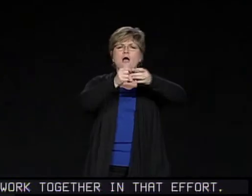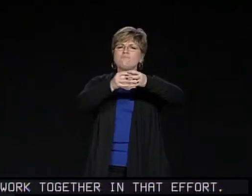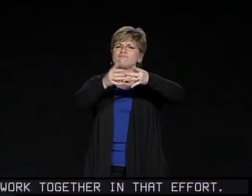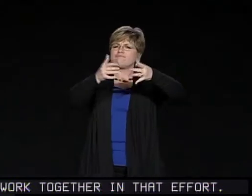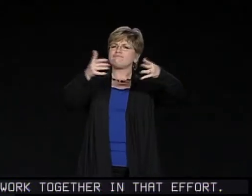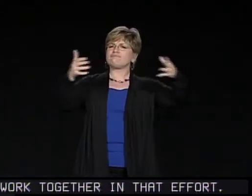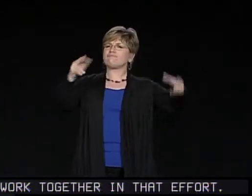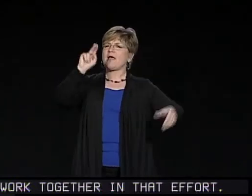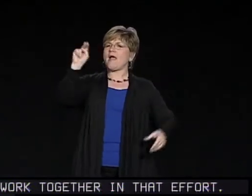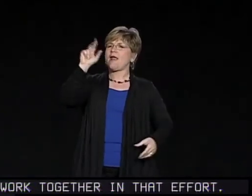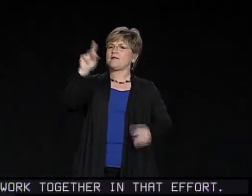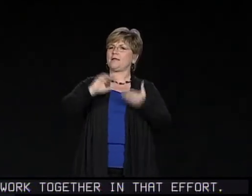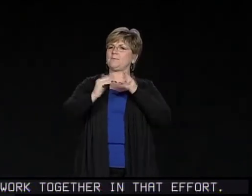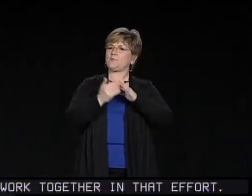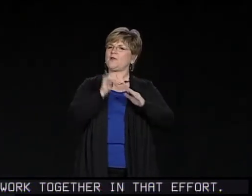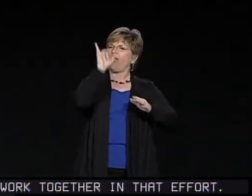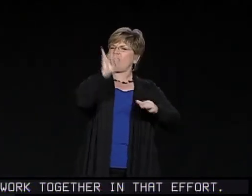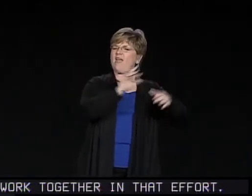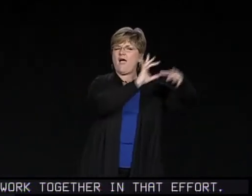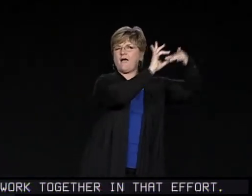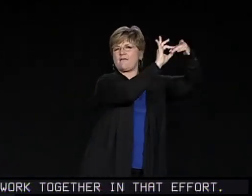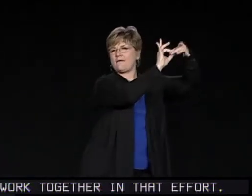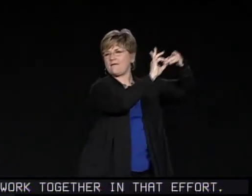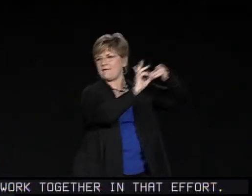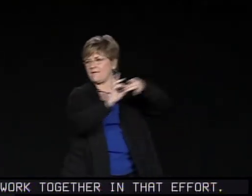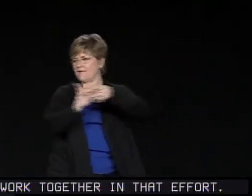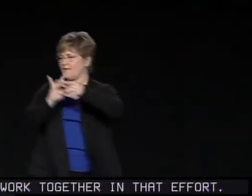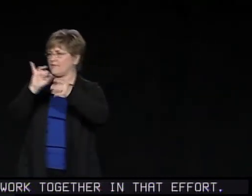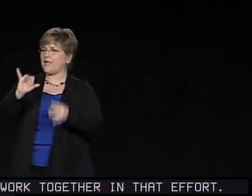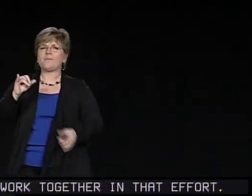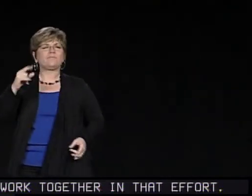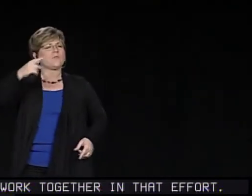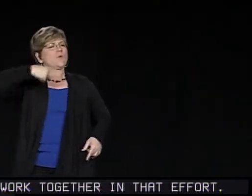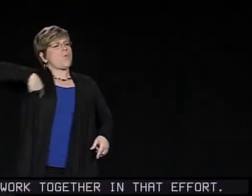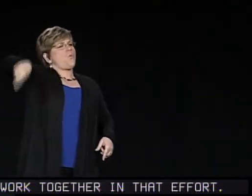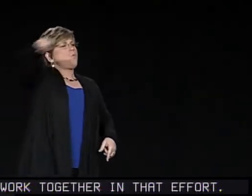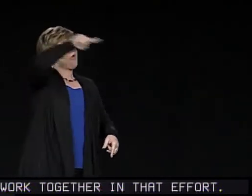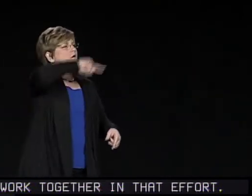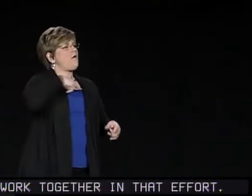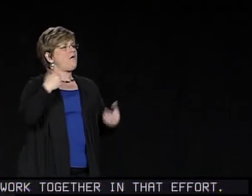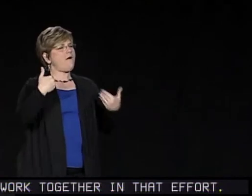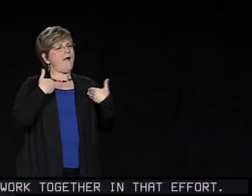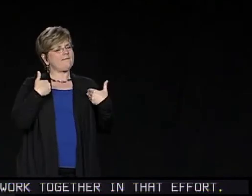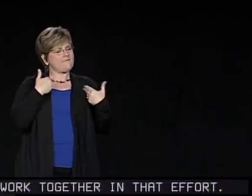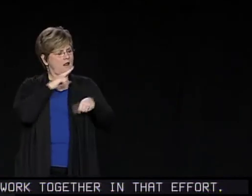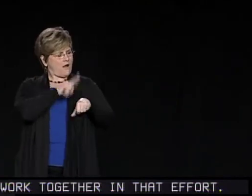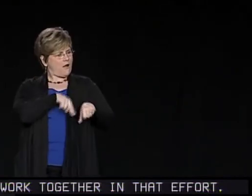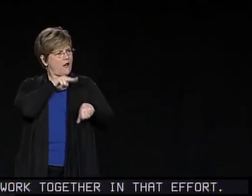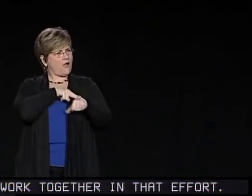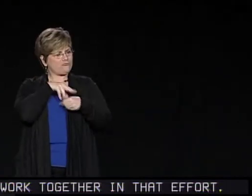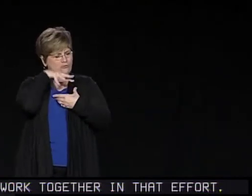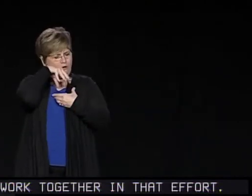Third is growing the NAD community. And that ties in with what I've been talking about.